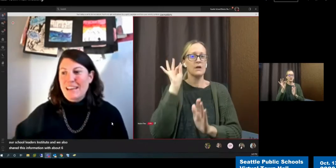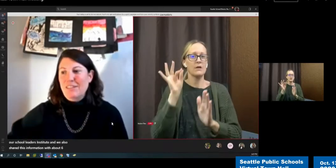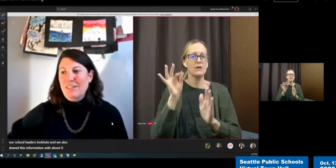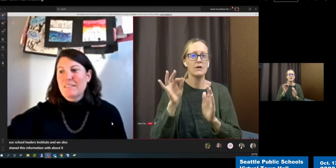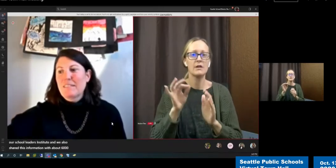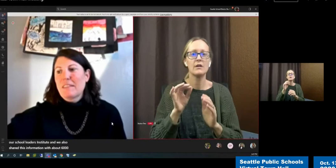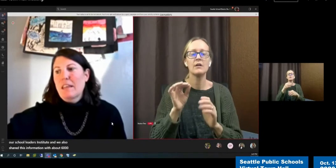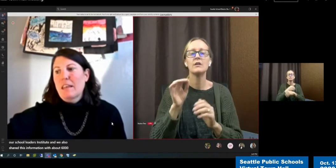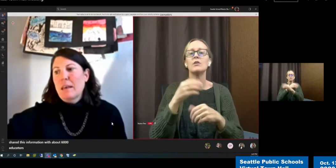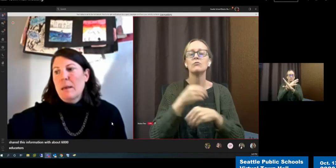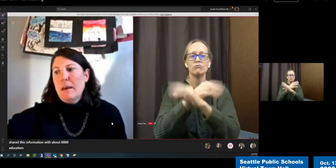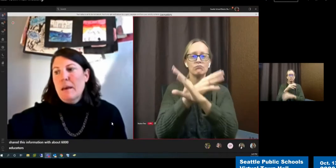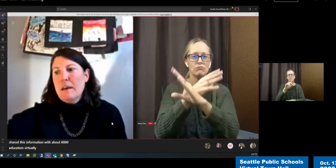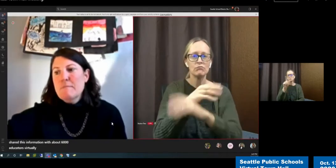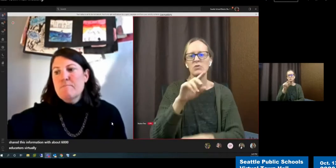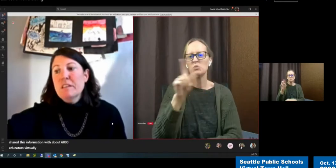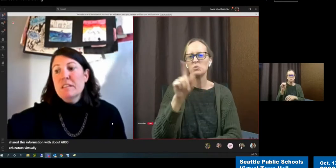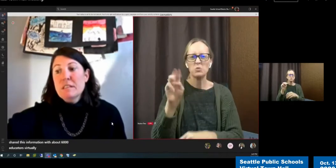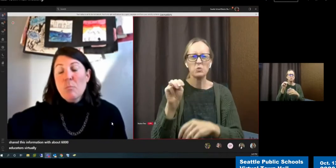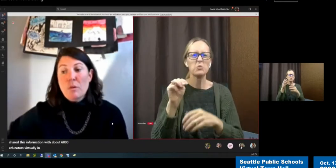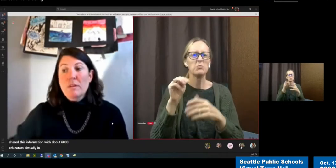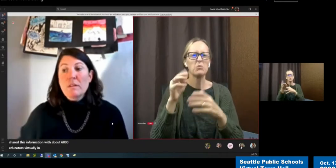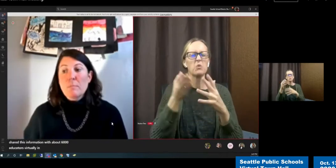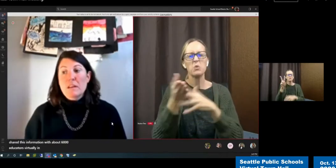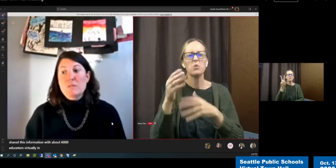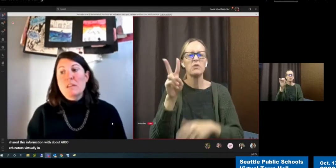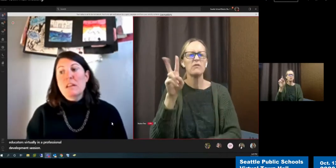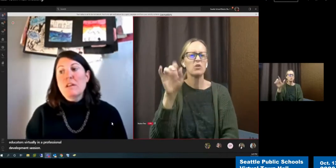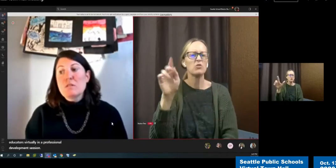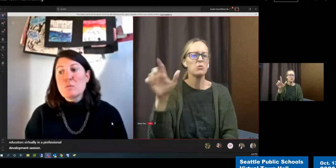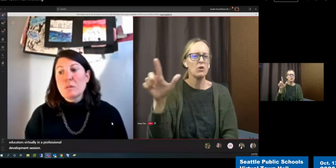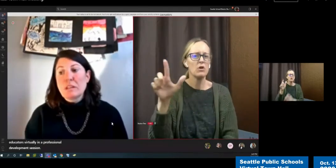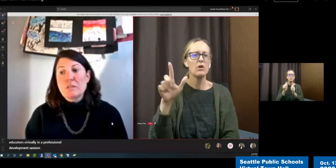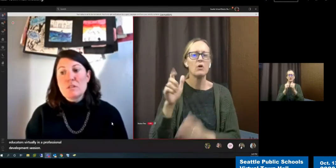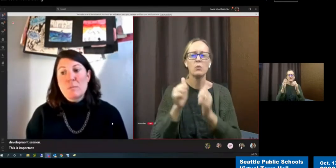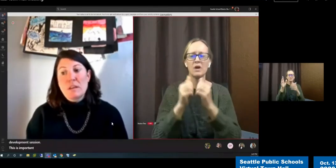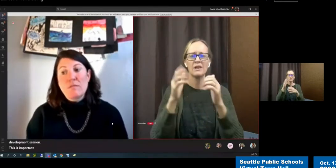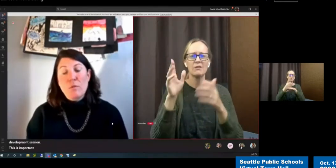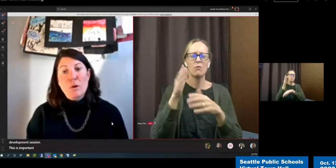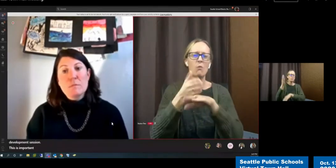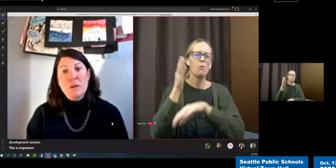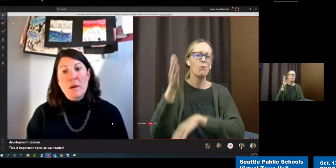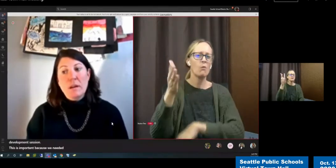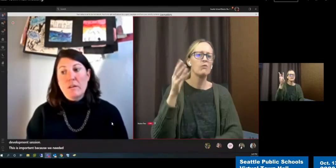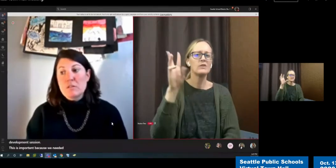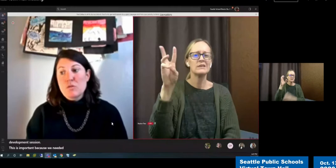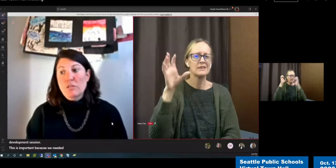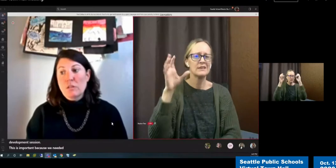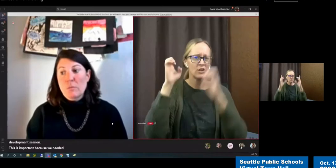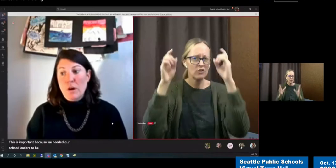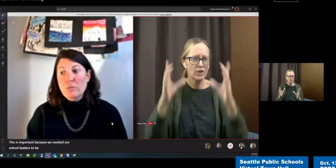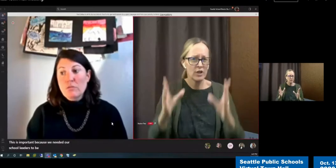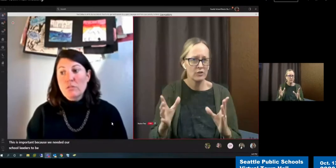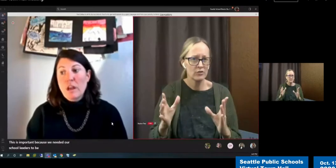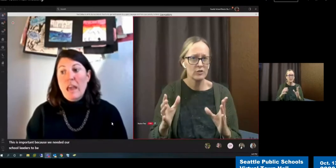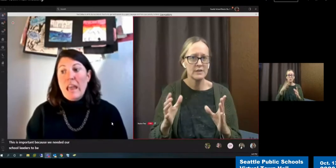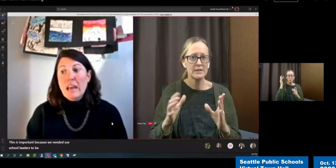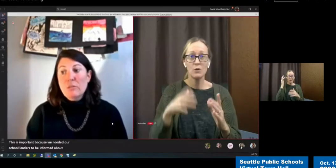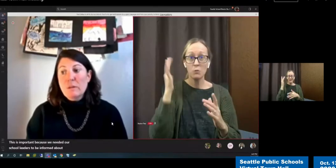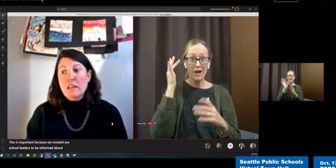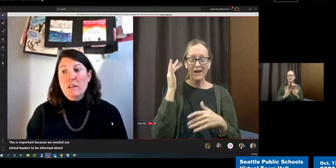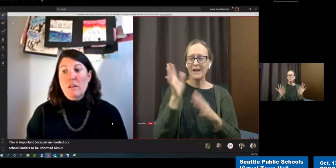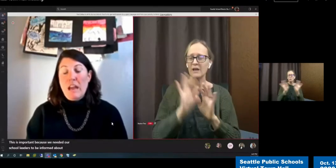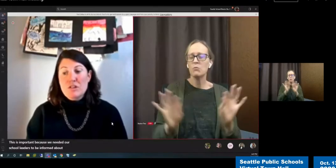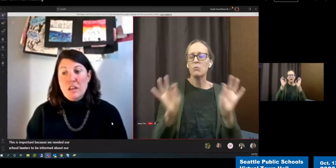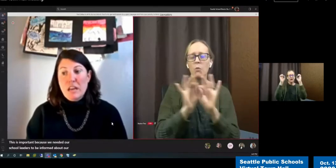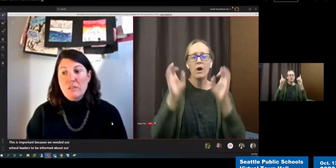session. This is important because we needed our school leaders to be informed about our instructional approach, and we